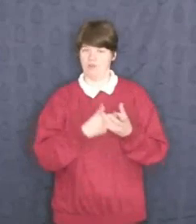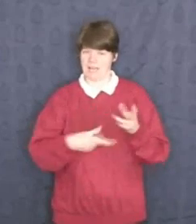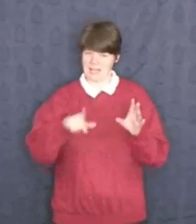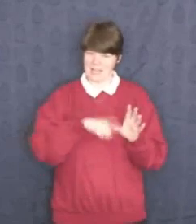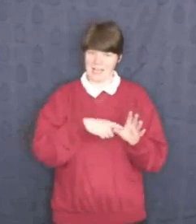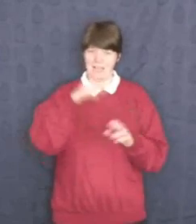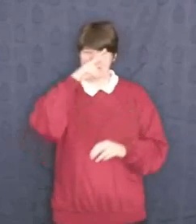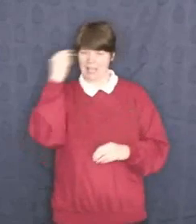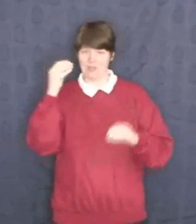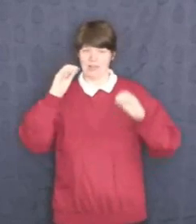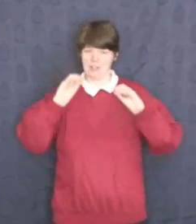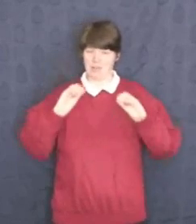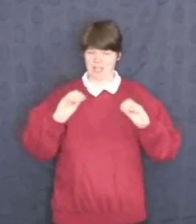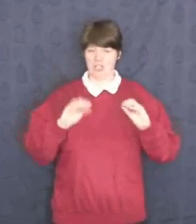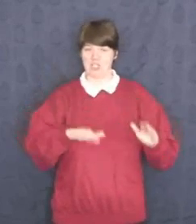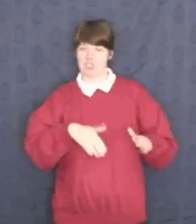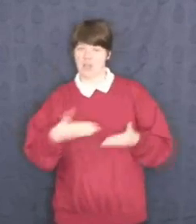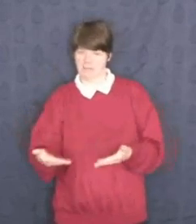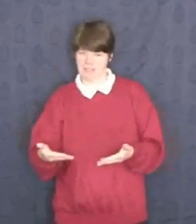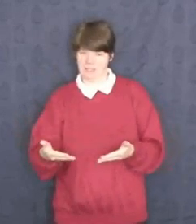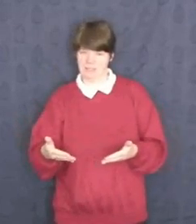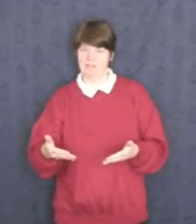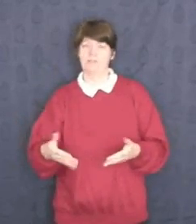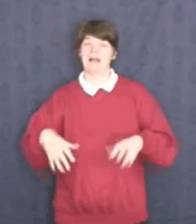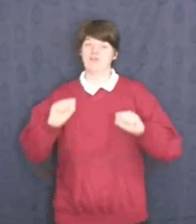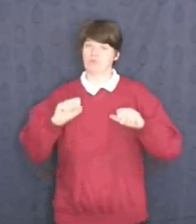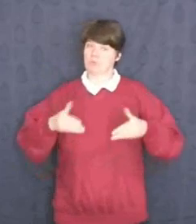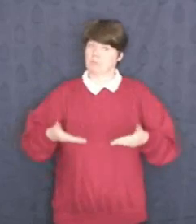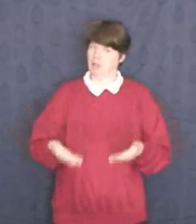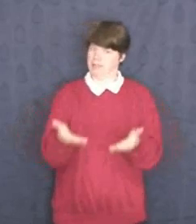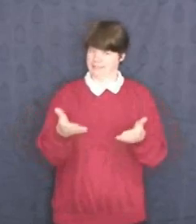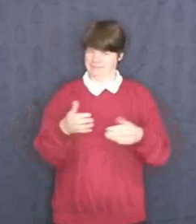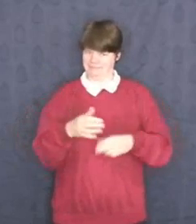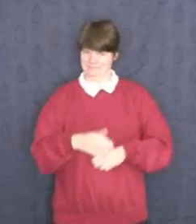Murray Sensory Education Service Introduction